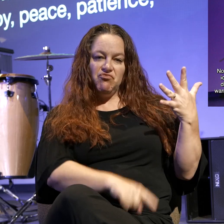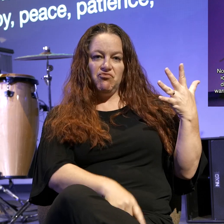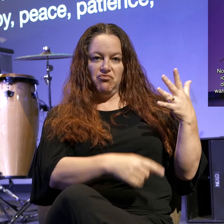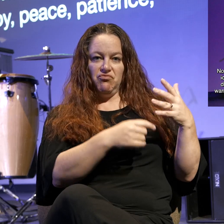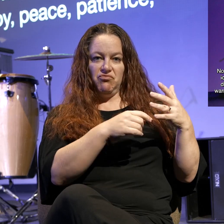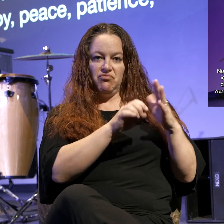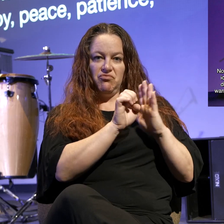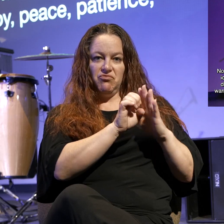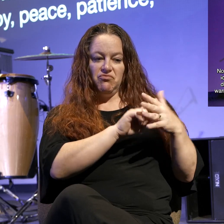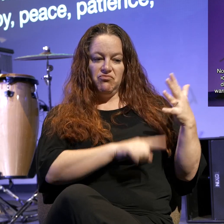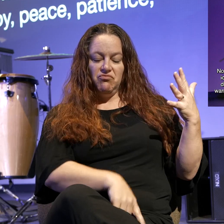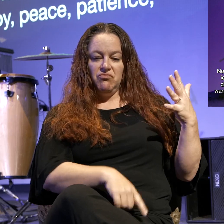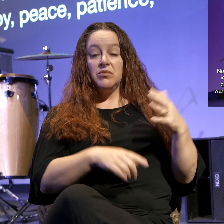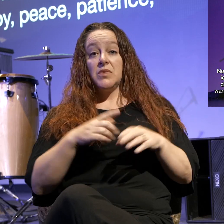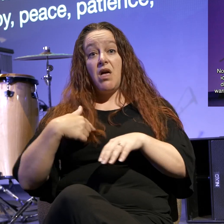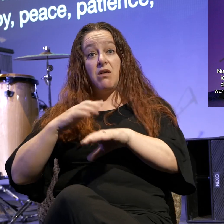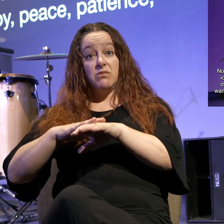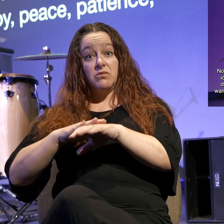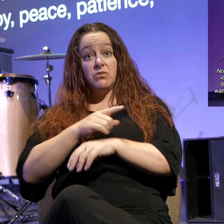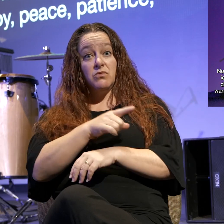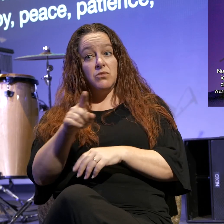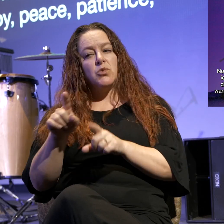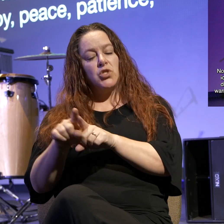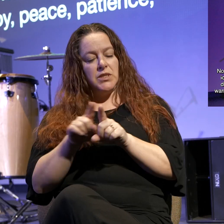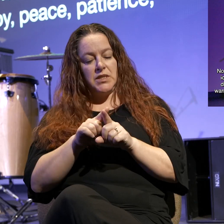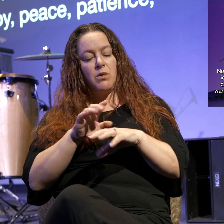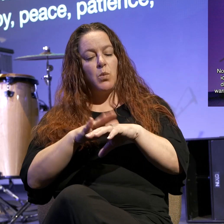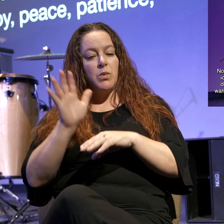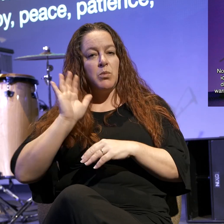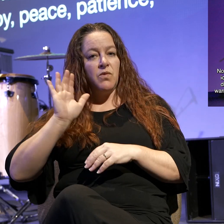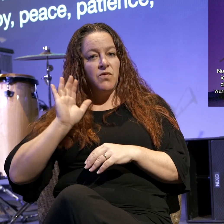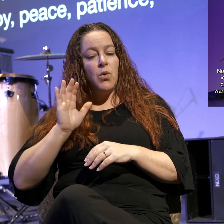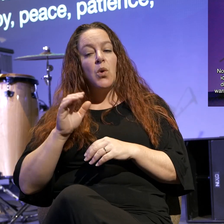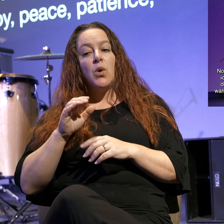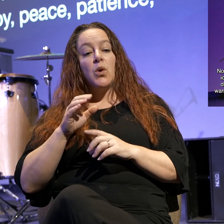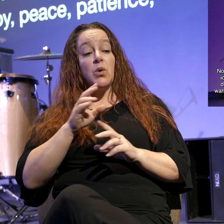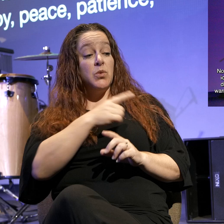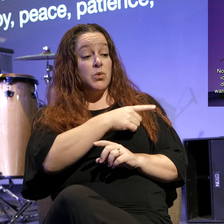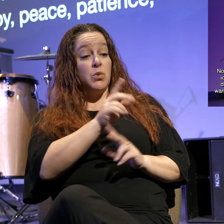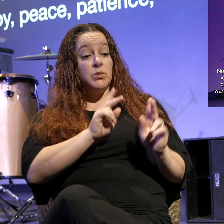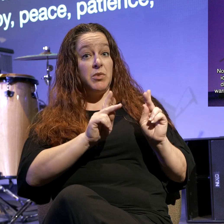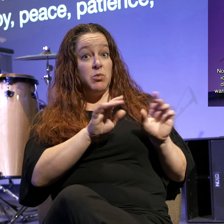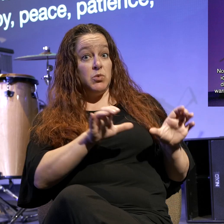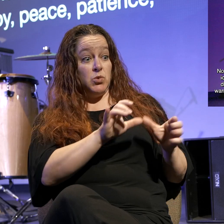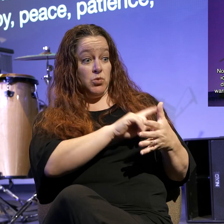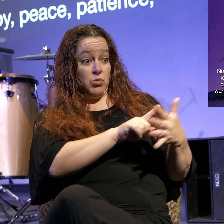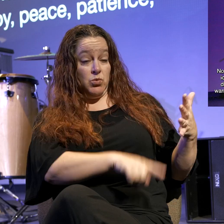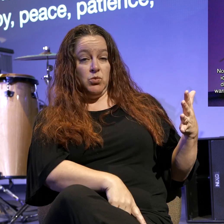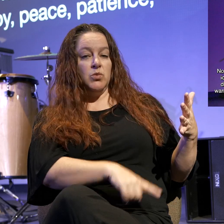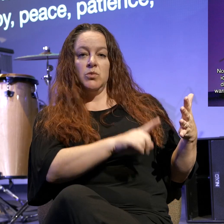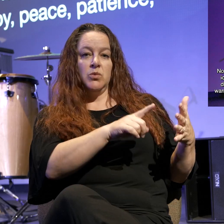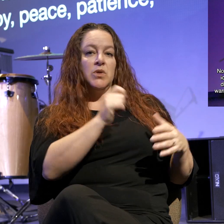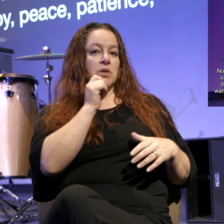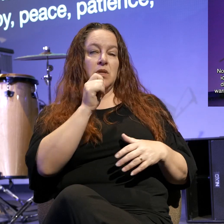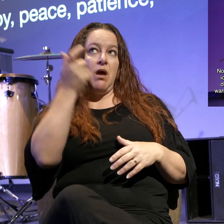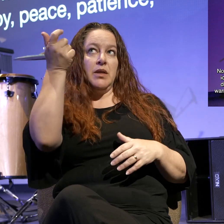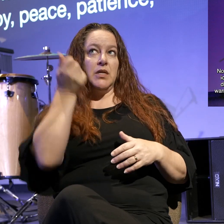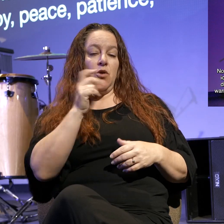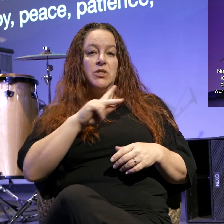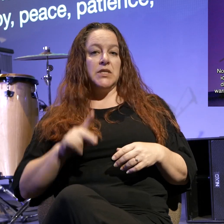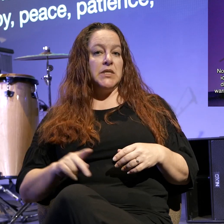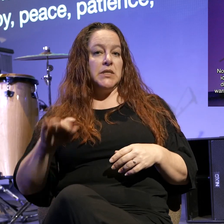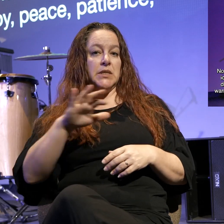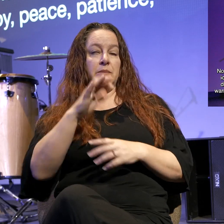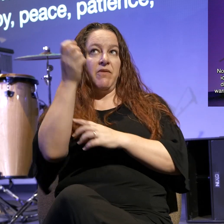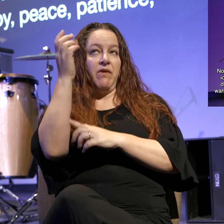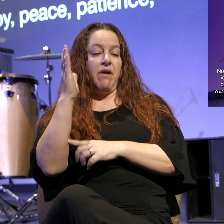I warn you, as I warned you before, that those who do such things will not inherit the kingdom